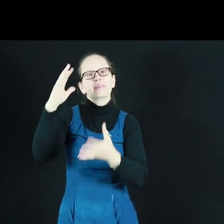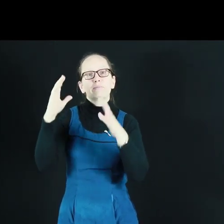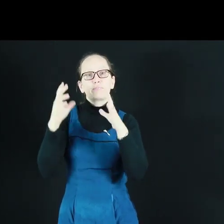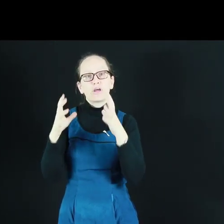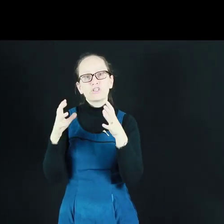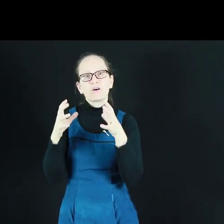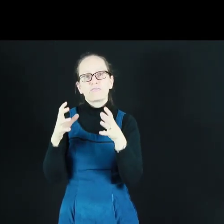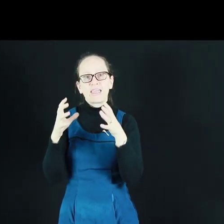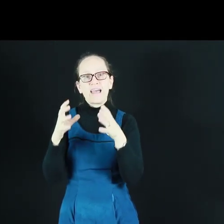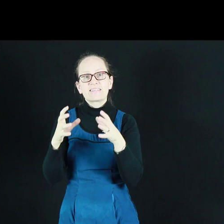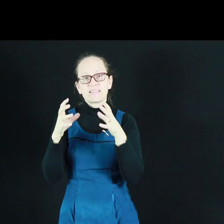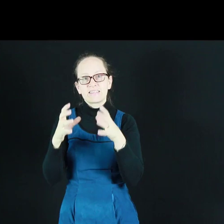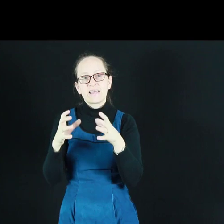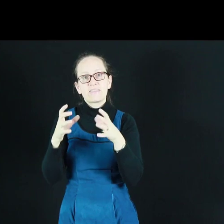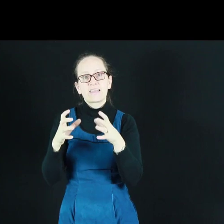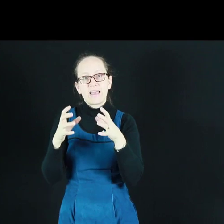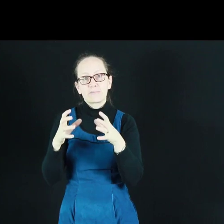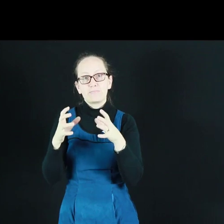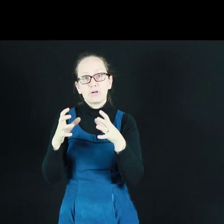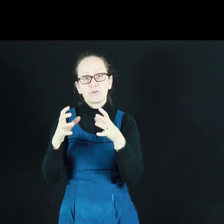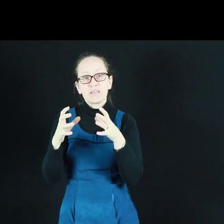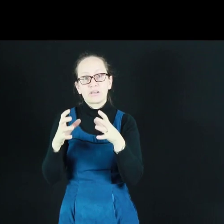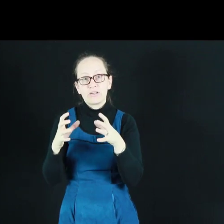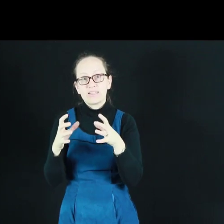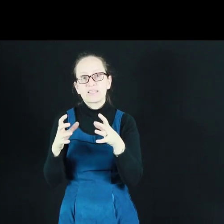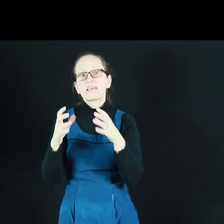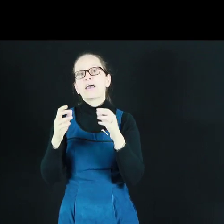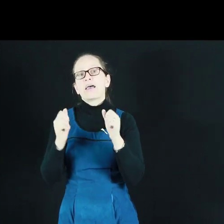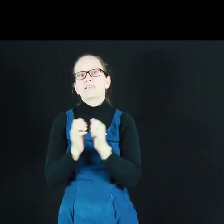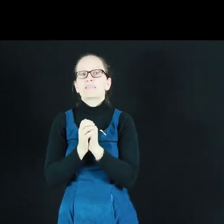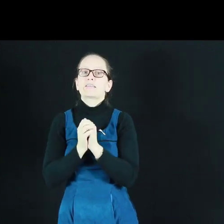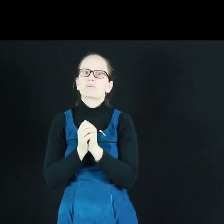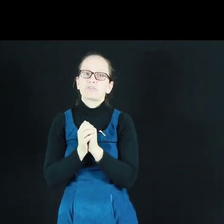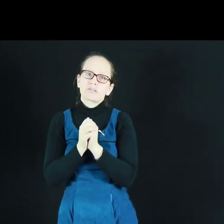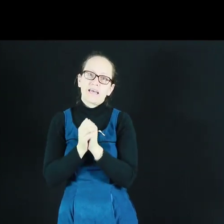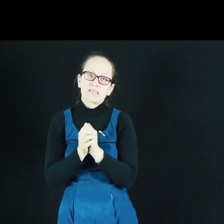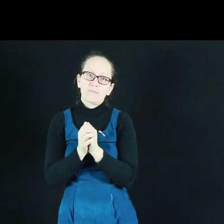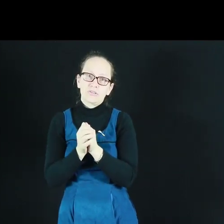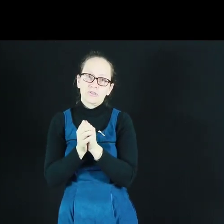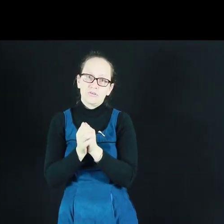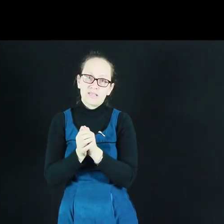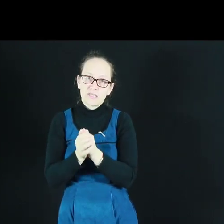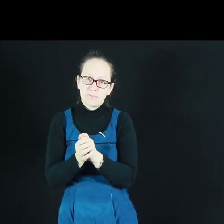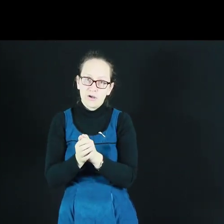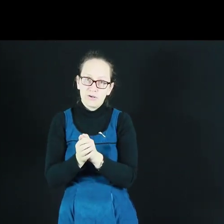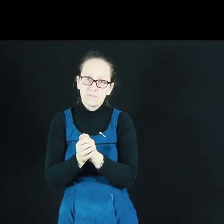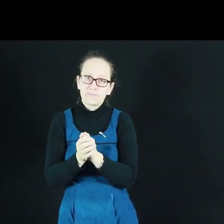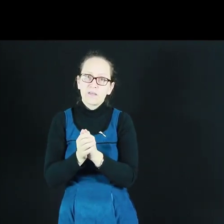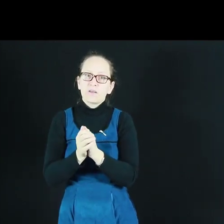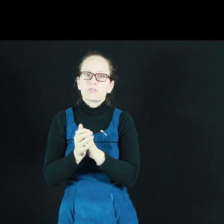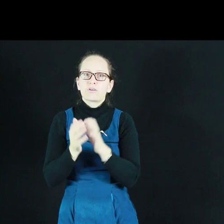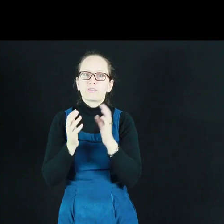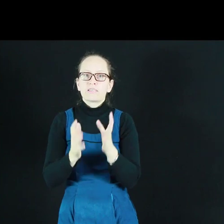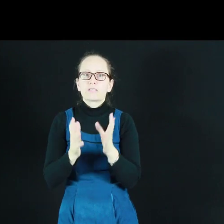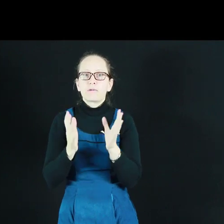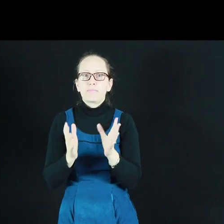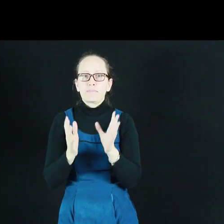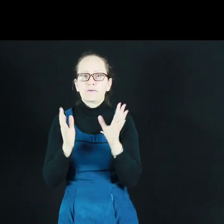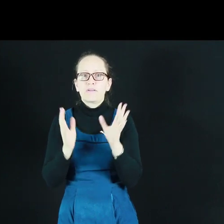then the pressure of the gas inside the gas bottle increases and this can cause the gas bottle to explode. So this is why people are